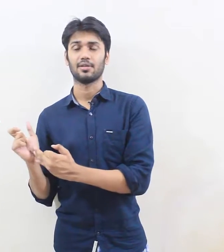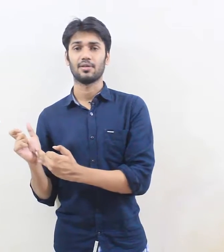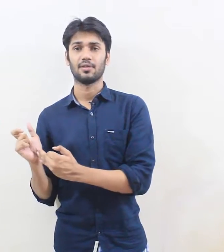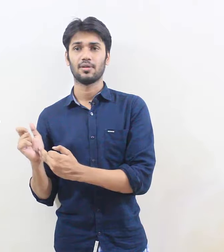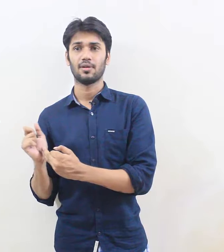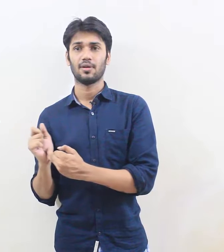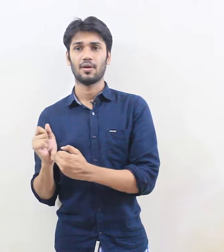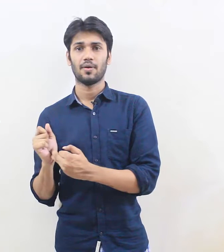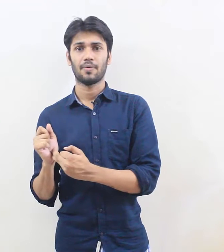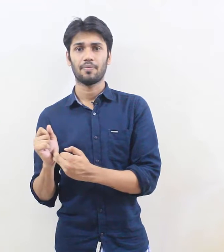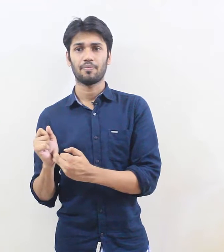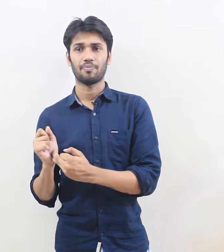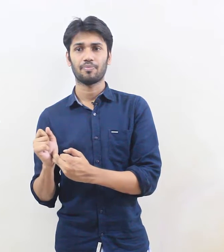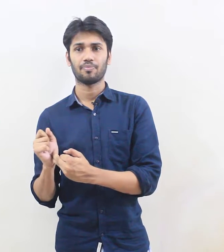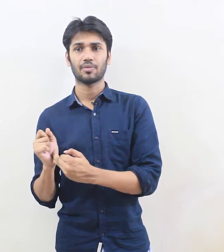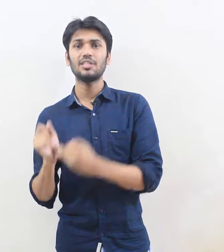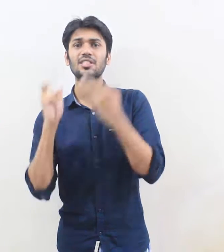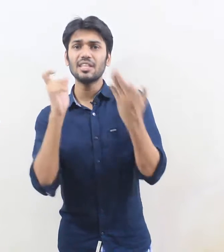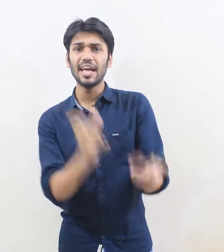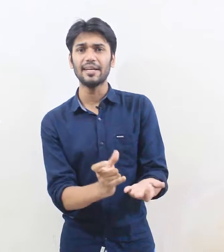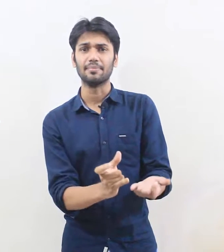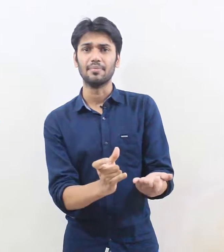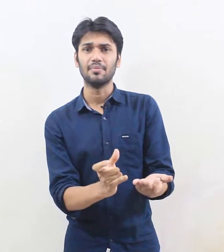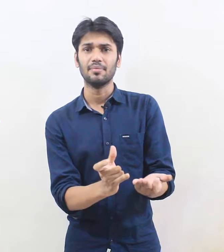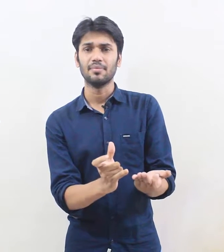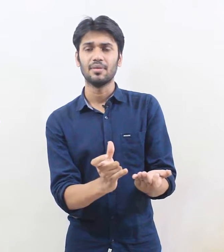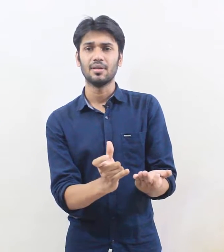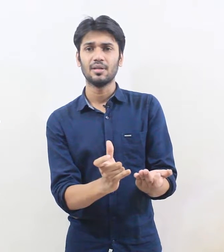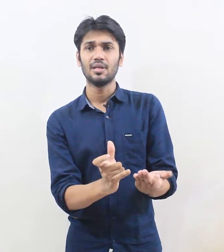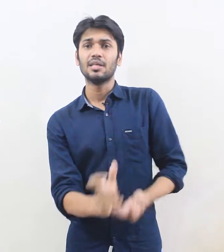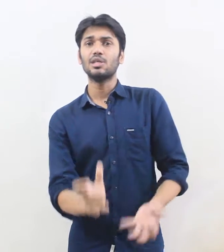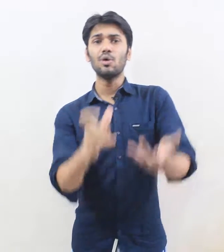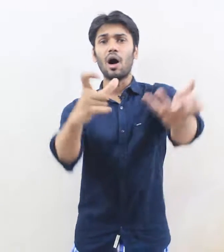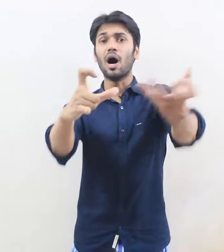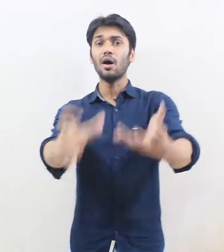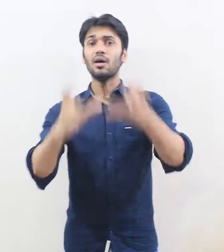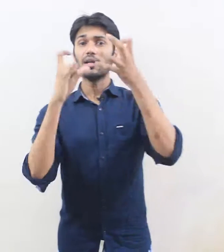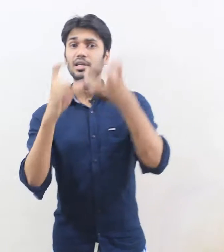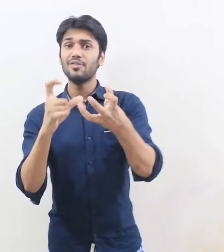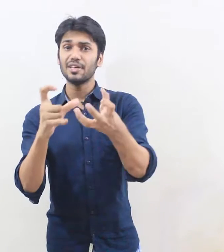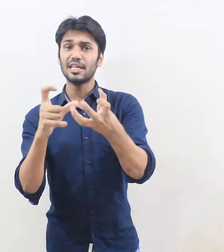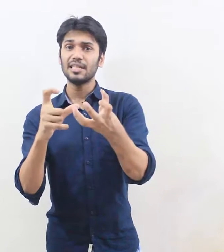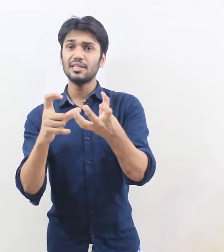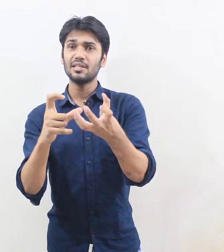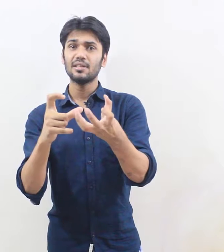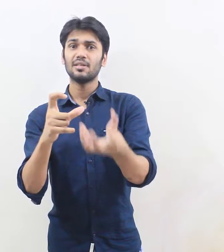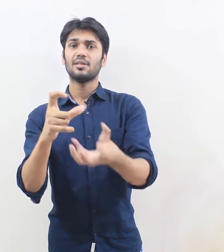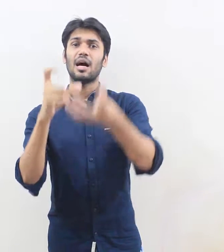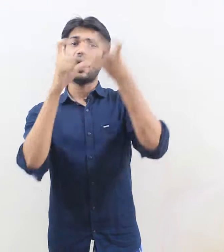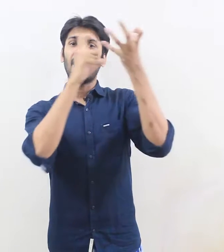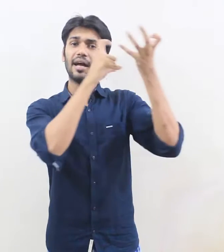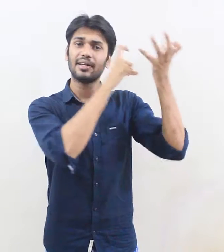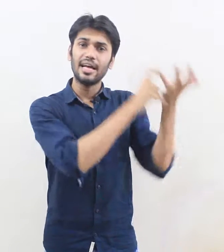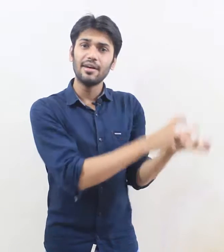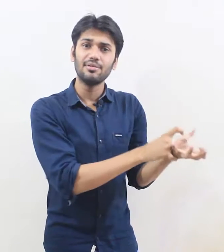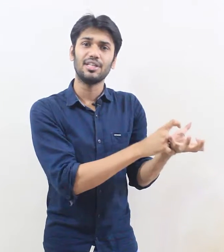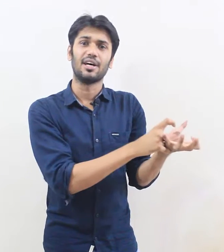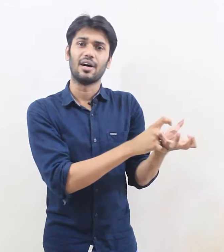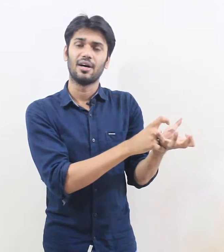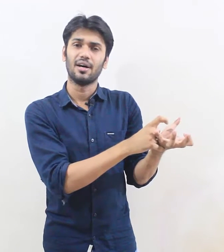it's a name you are living in an area